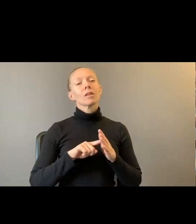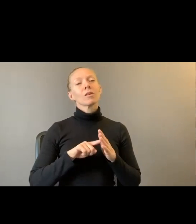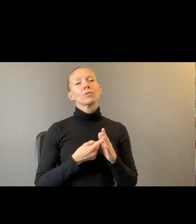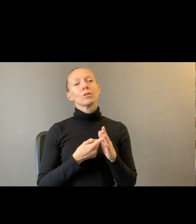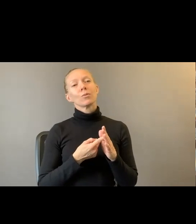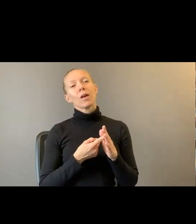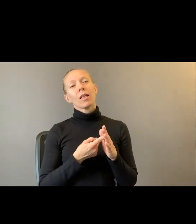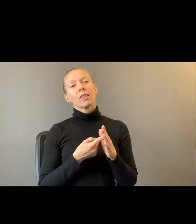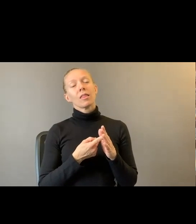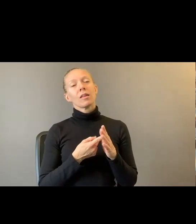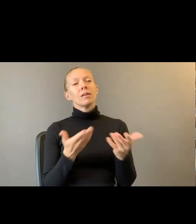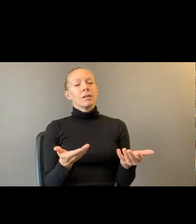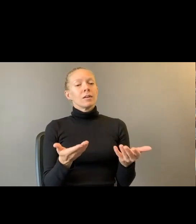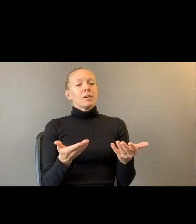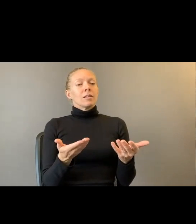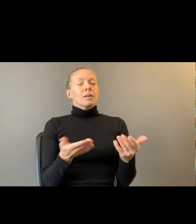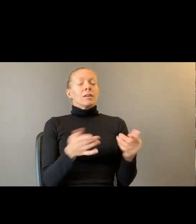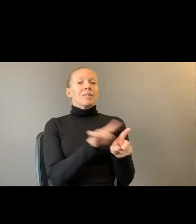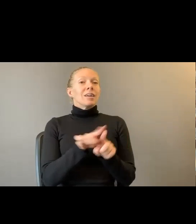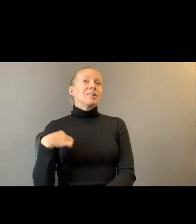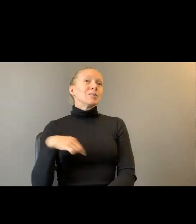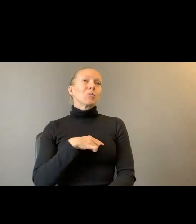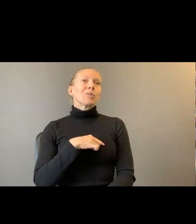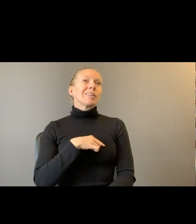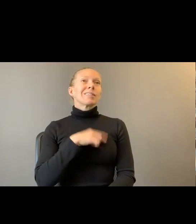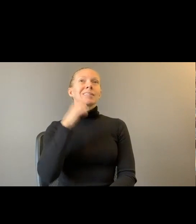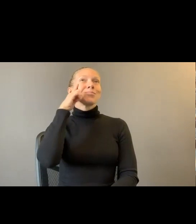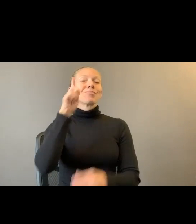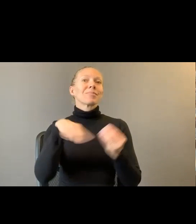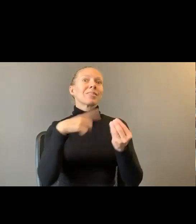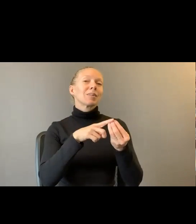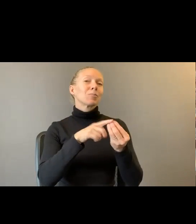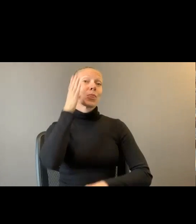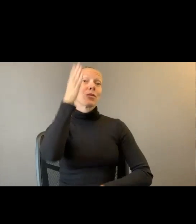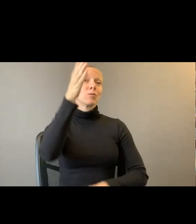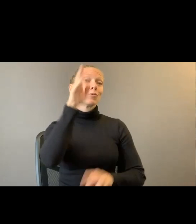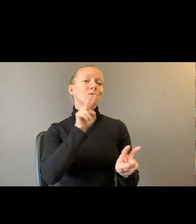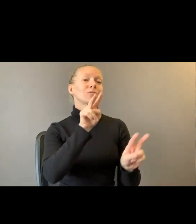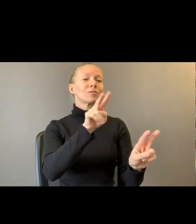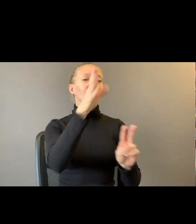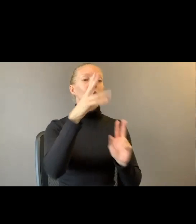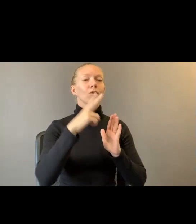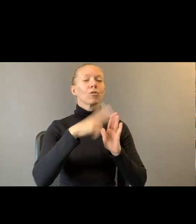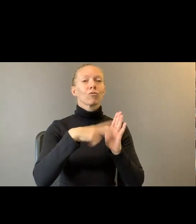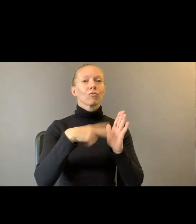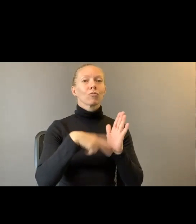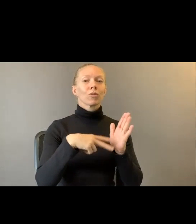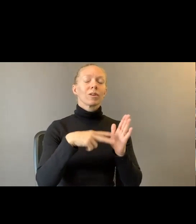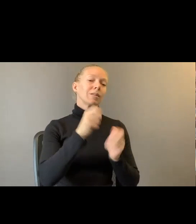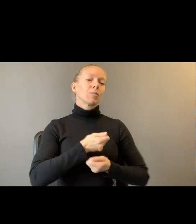As we look to. Whatever future means. Um. I'm going to read a poem by Audre Lorde. Called New Year's Day.